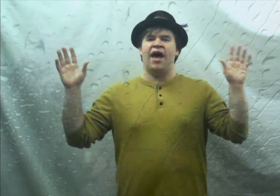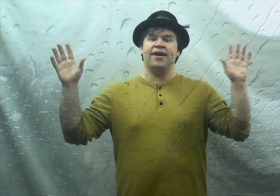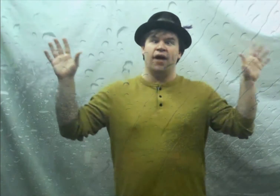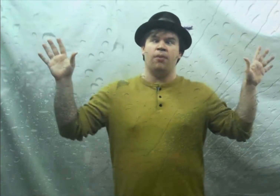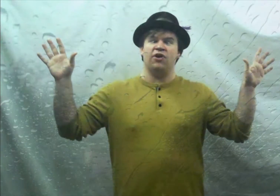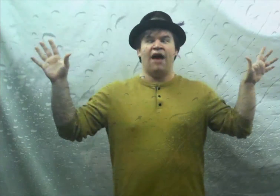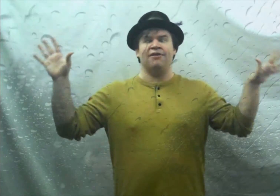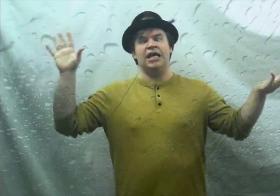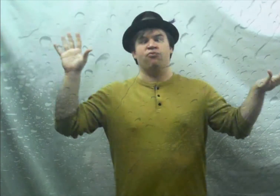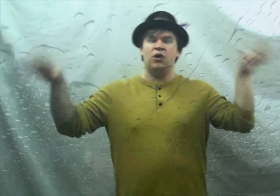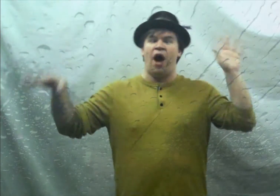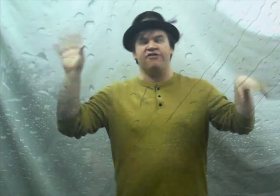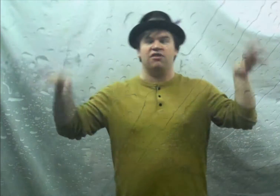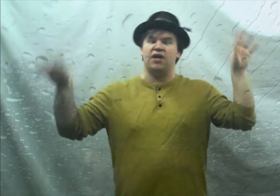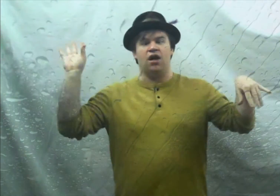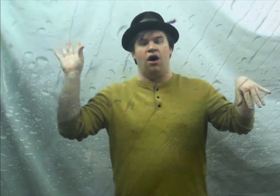that dumb you're gonna have to keep re-watching the video